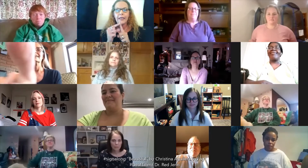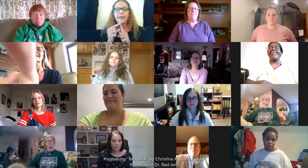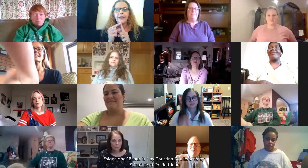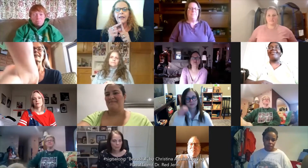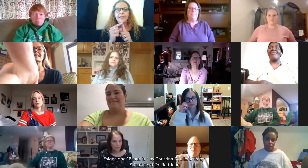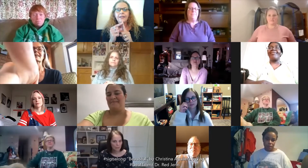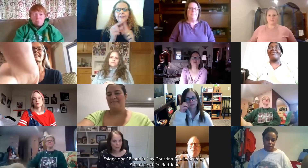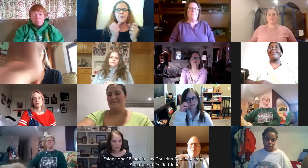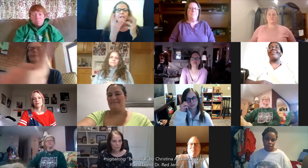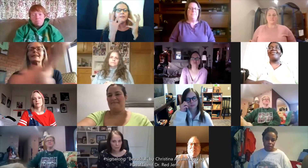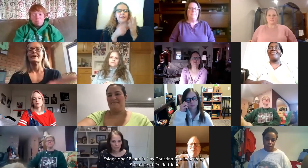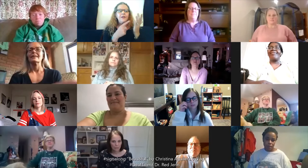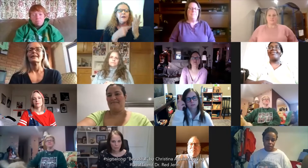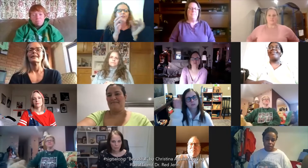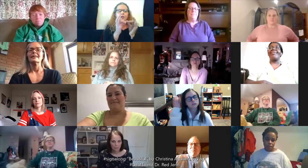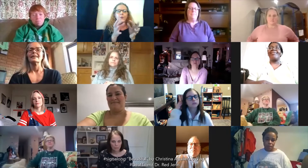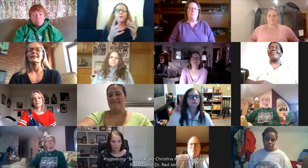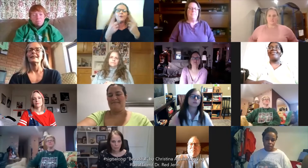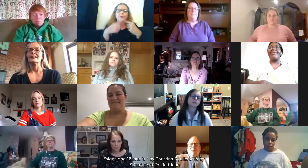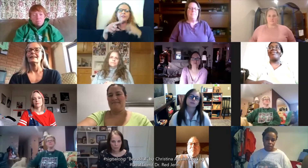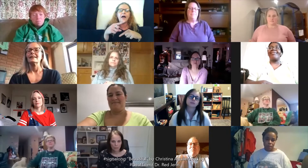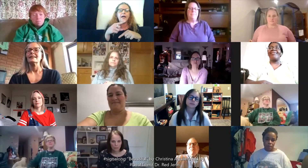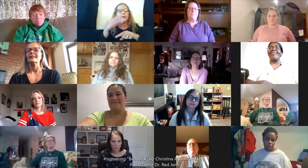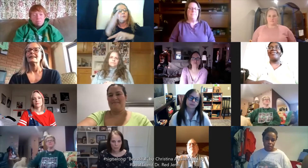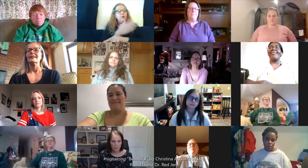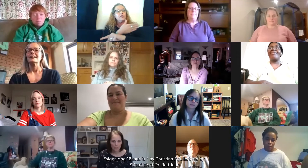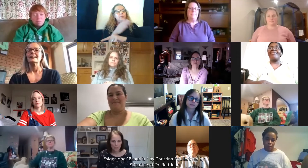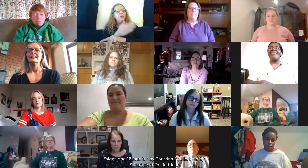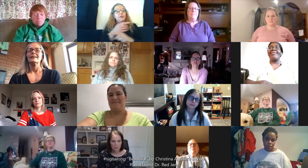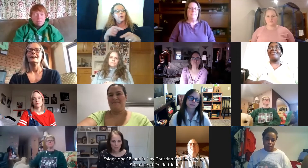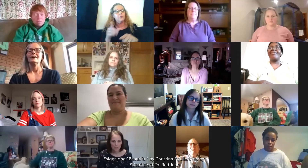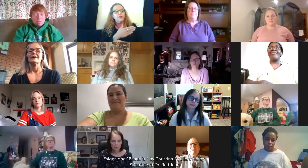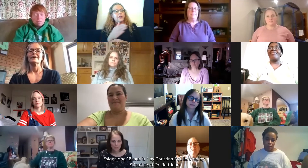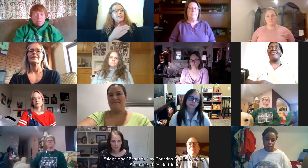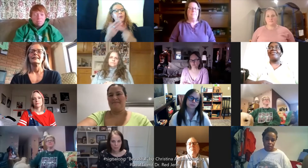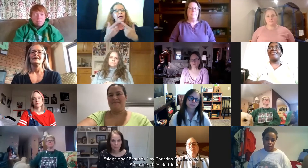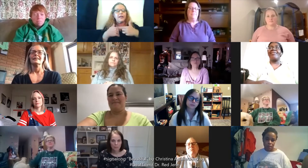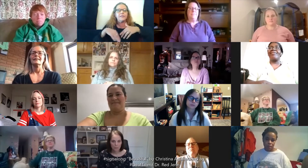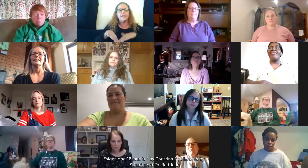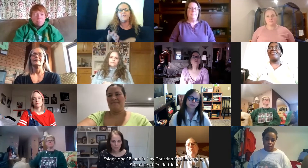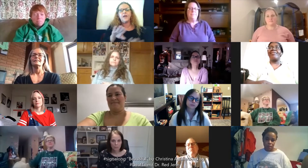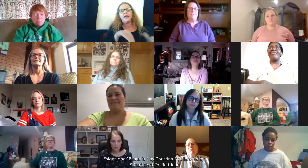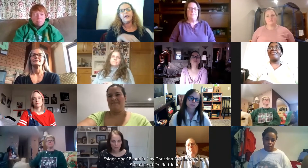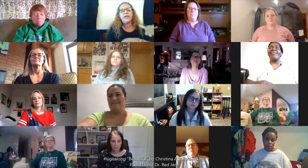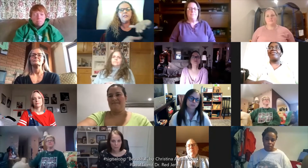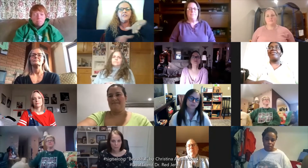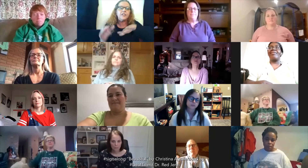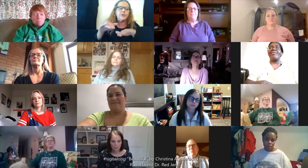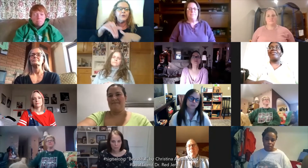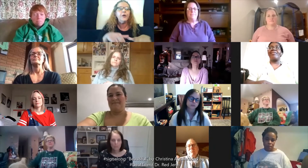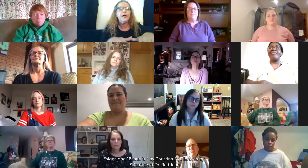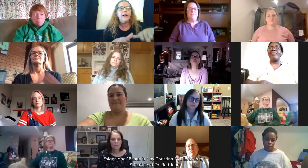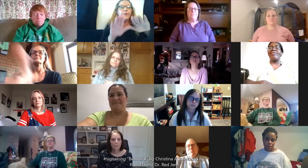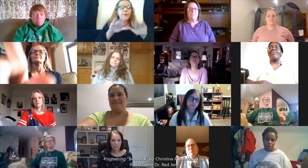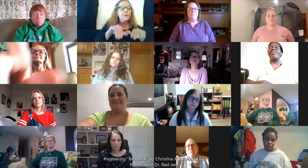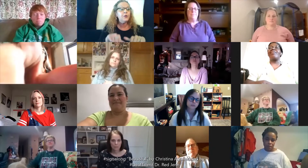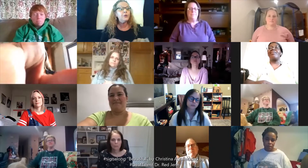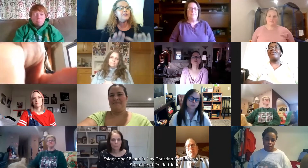so many sometimes interpreters will sign music music when music is playing instead of getting into the music